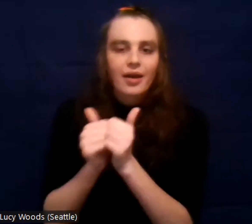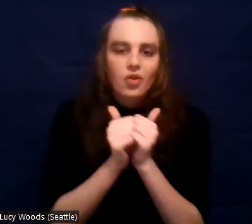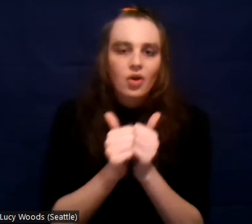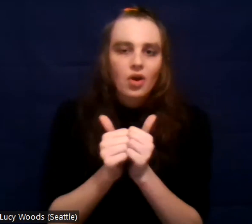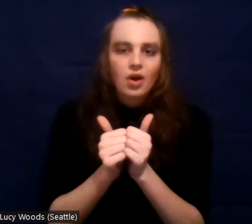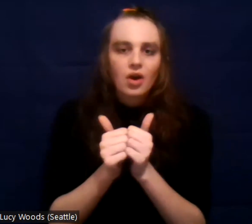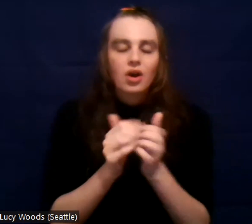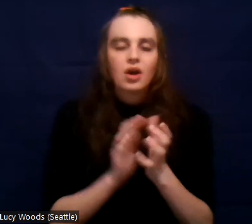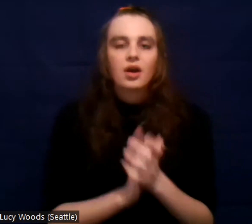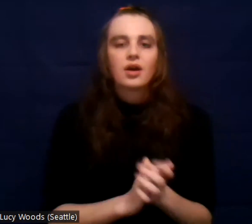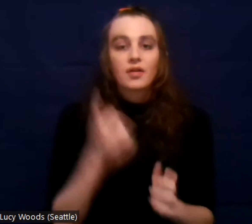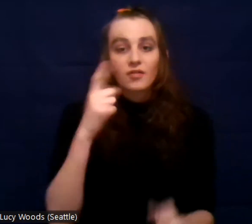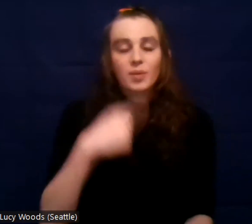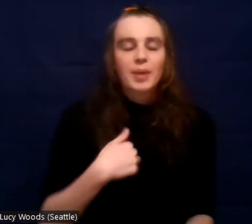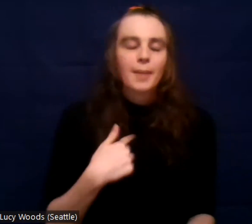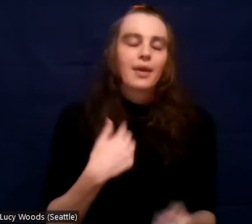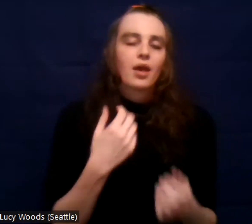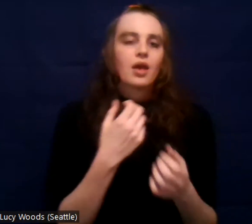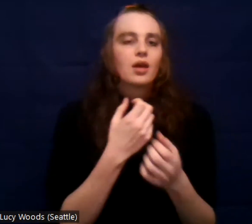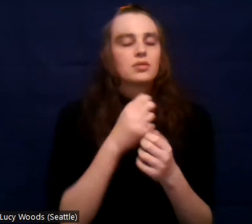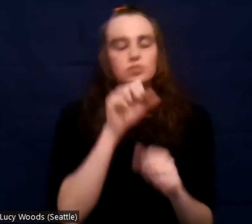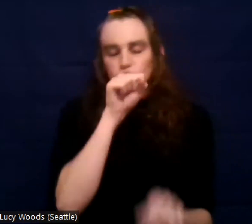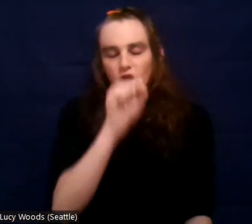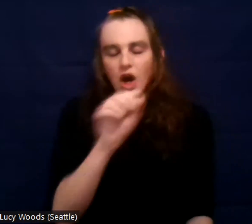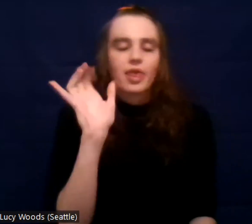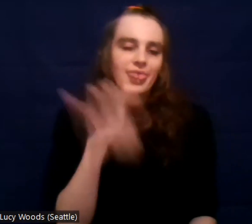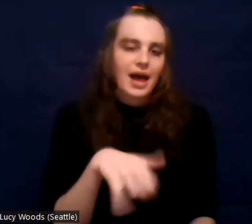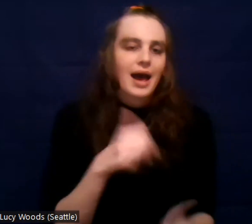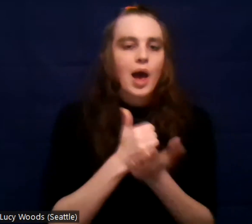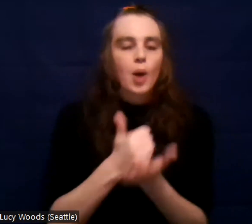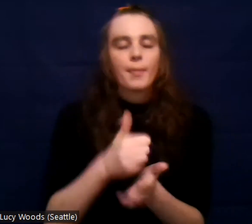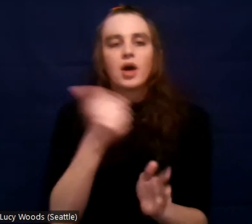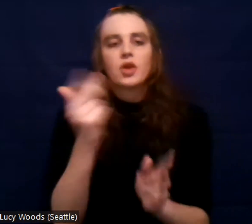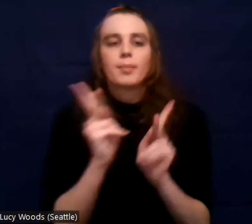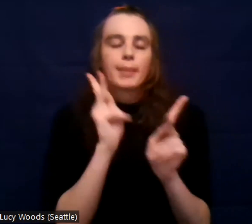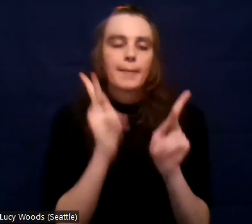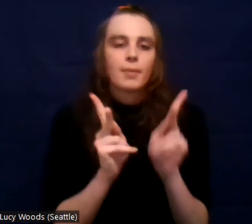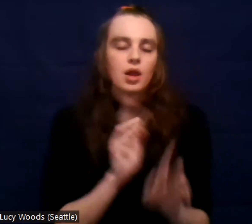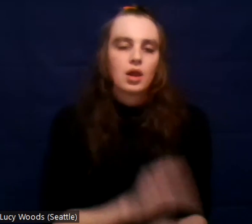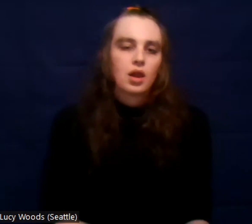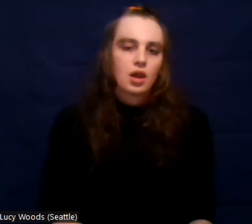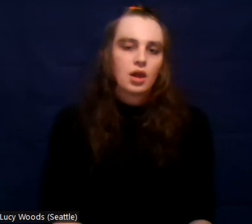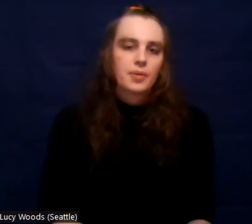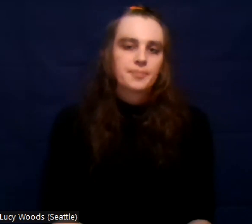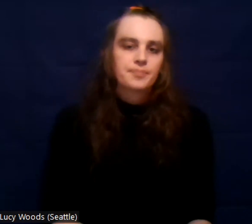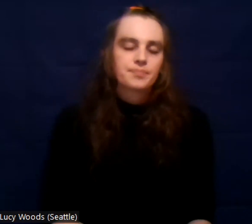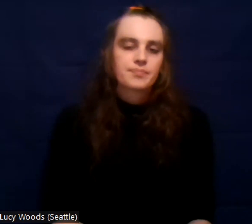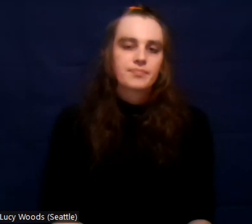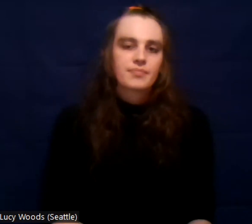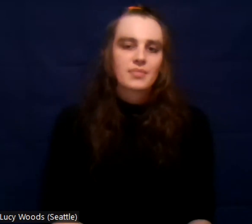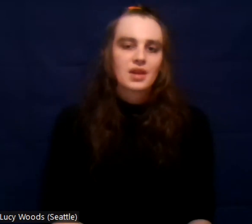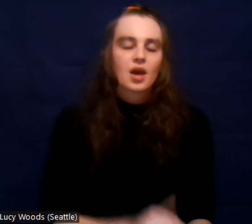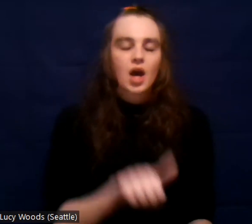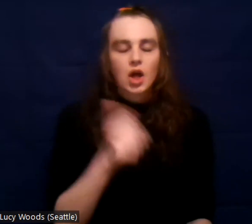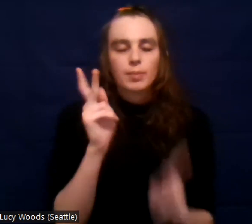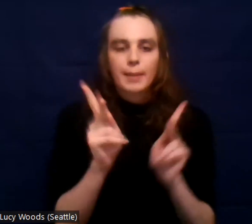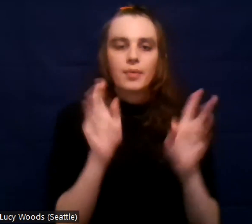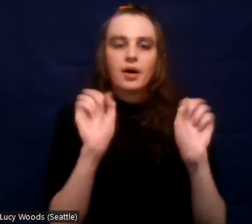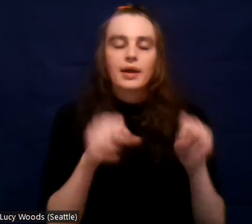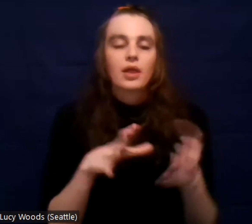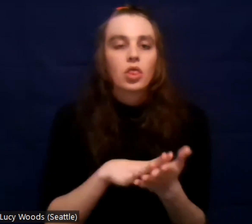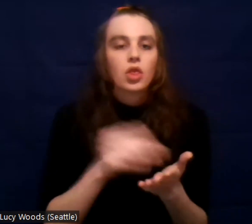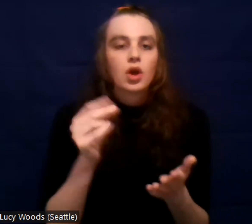and for me, I love that to try to help another person find out about what we are, uh, that